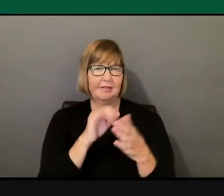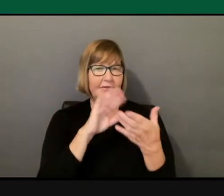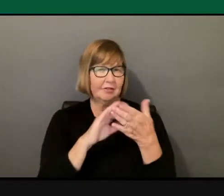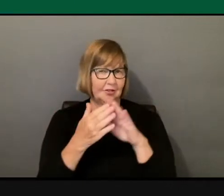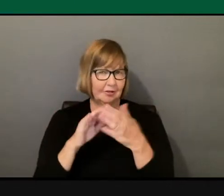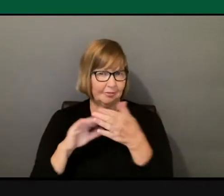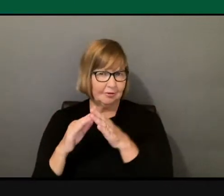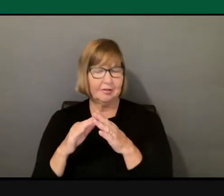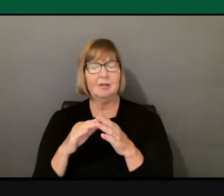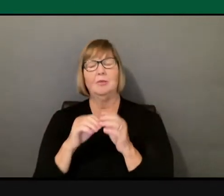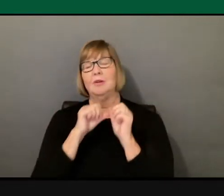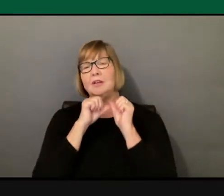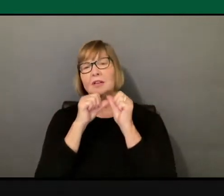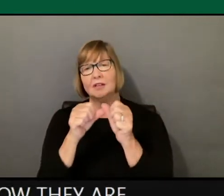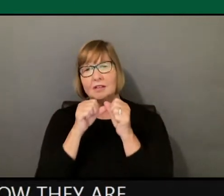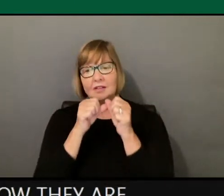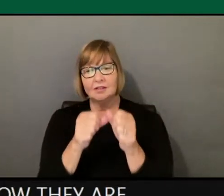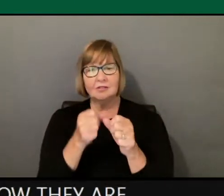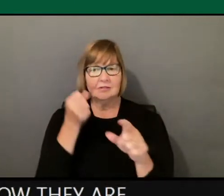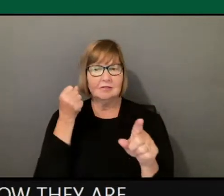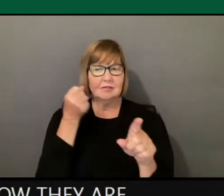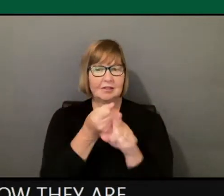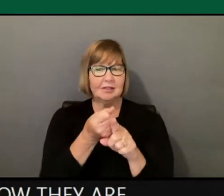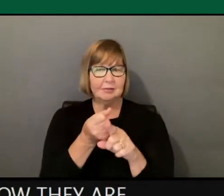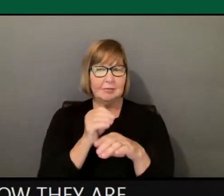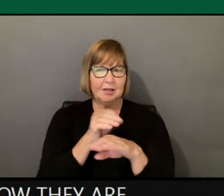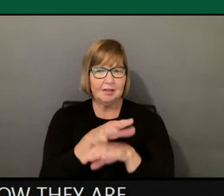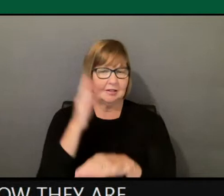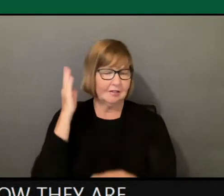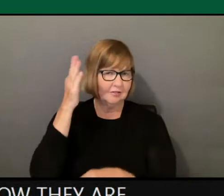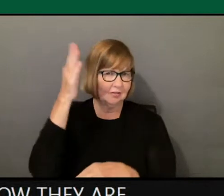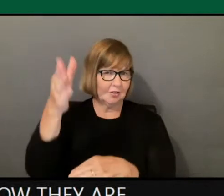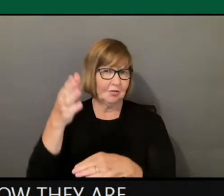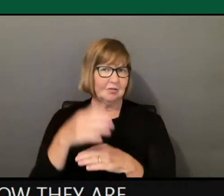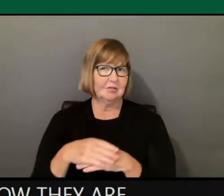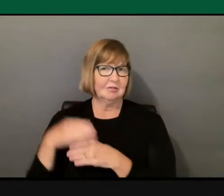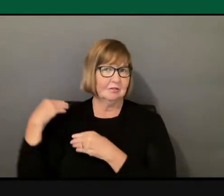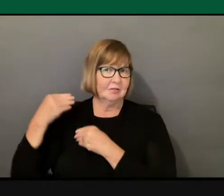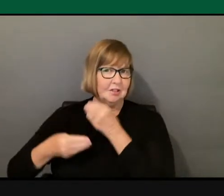future generations. Because if we look at our